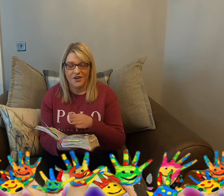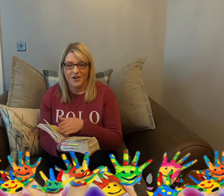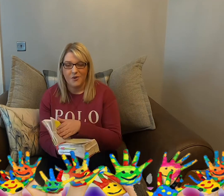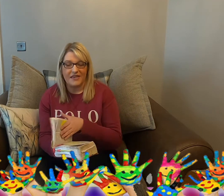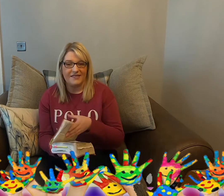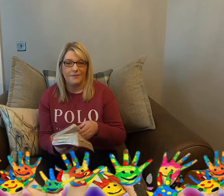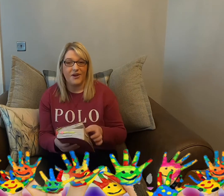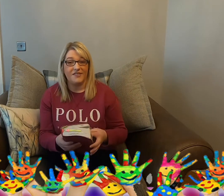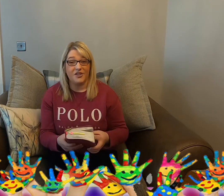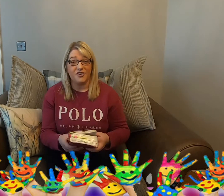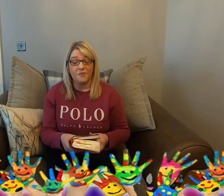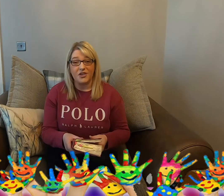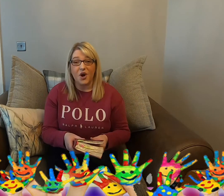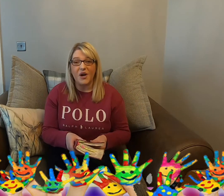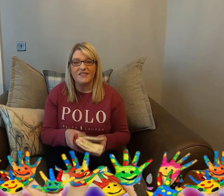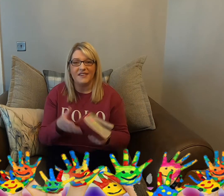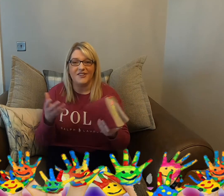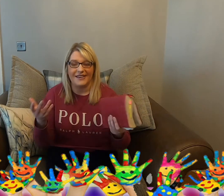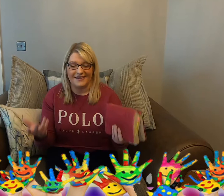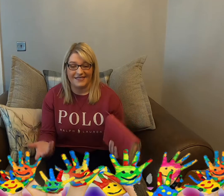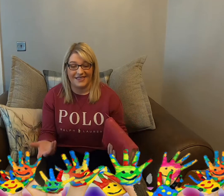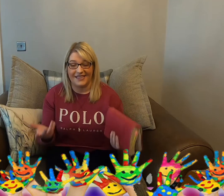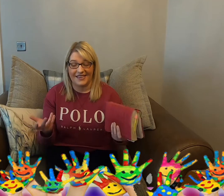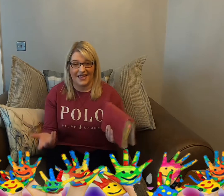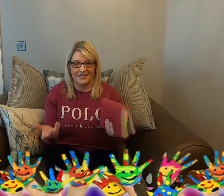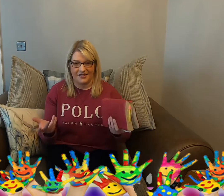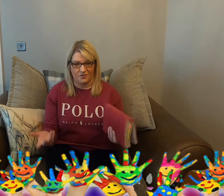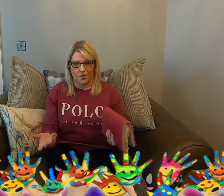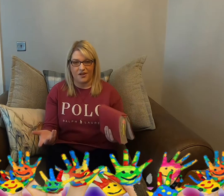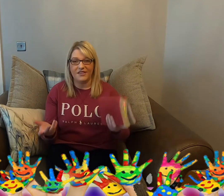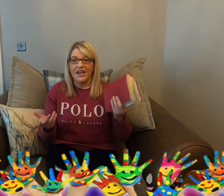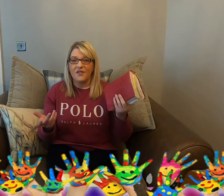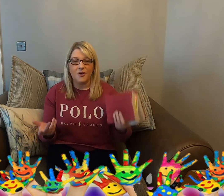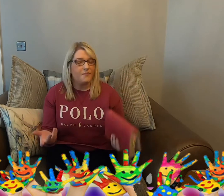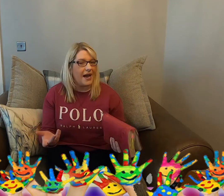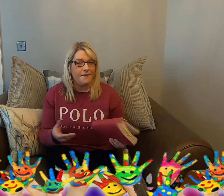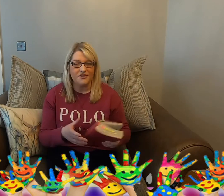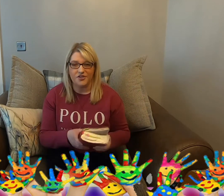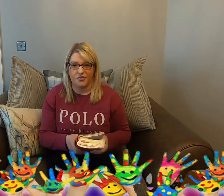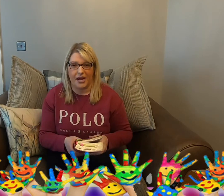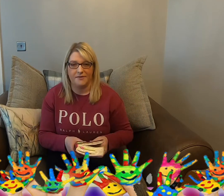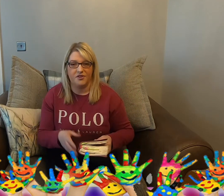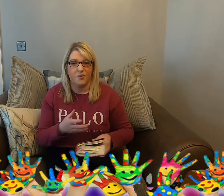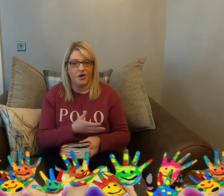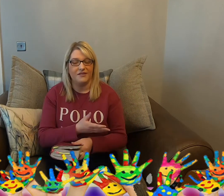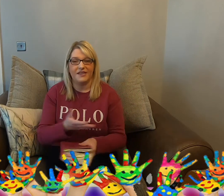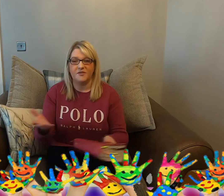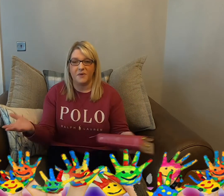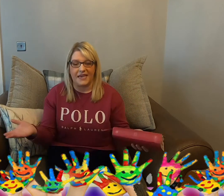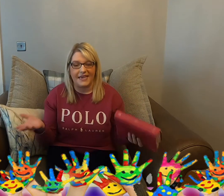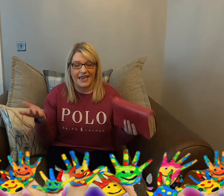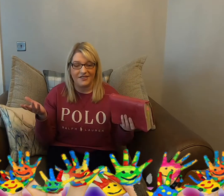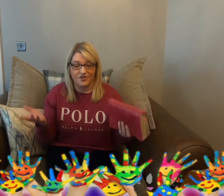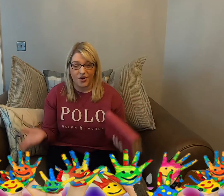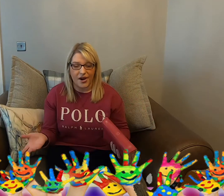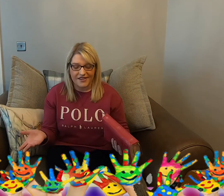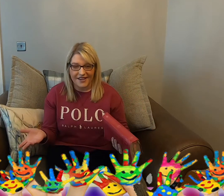Well, you see, boys and girls, because there is sin in this world, the Bible describes the world as being in darkness,